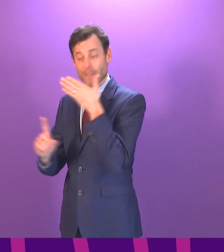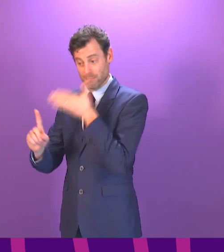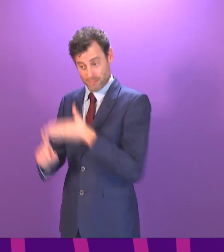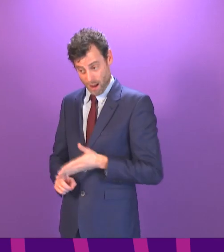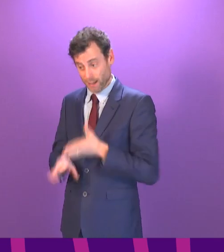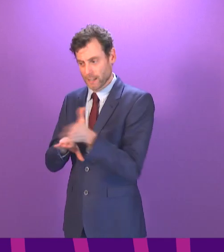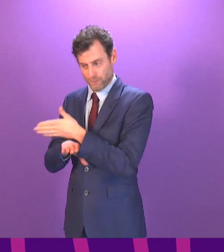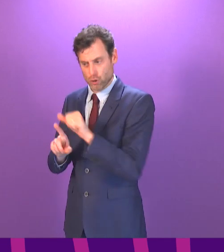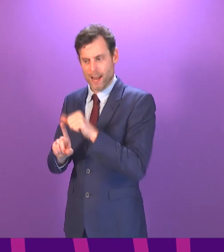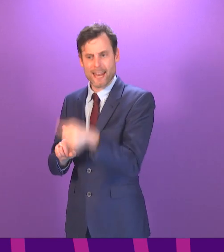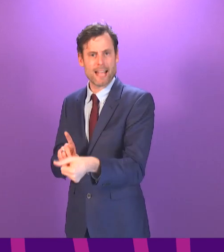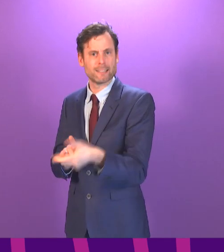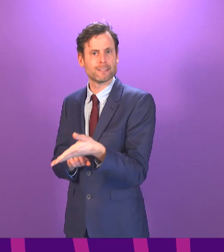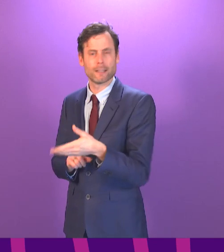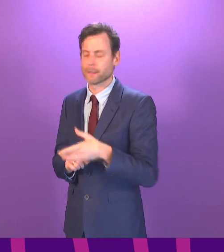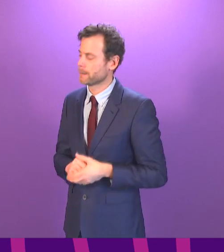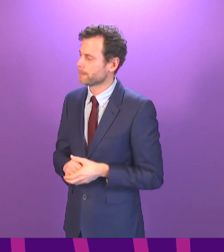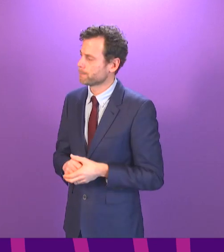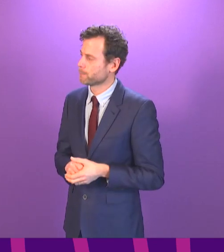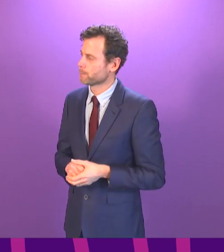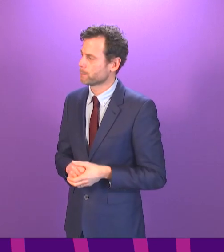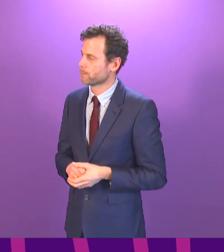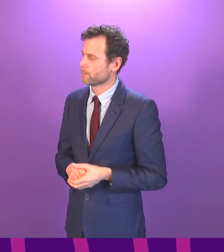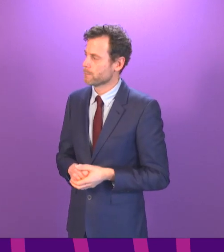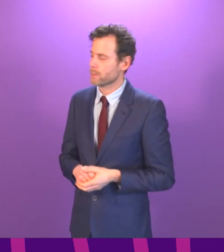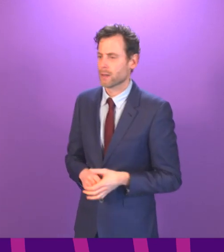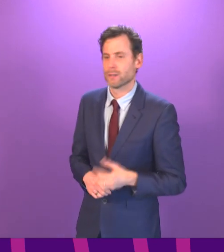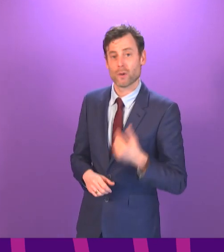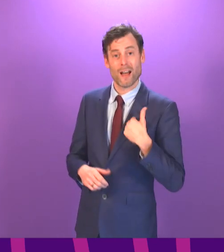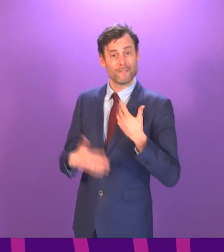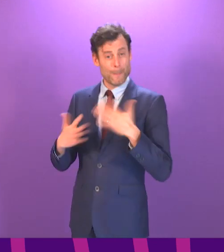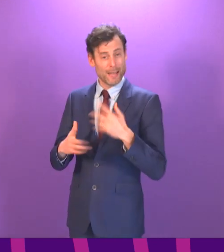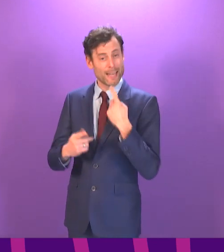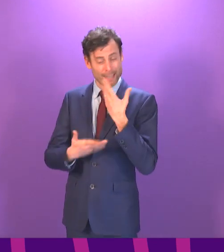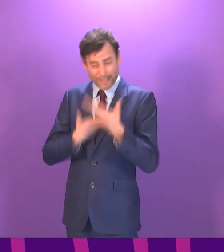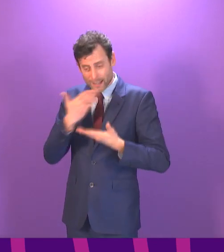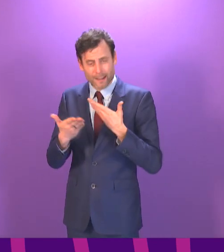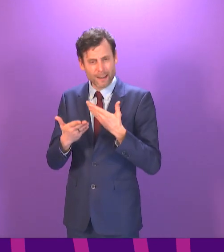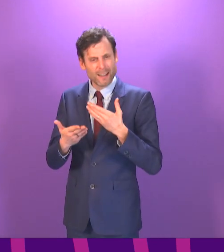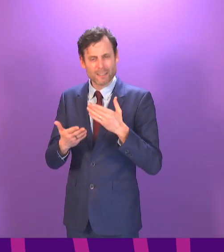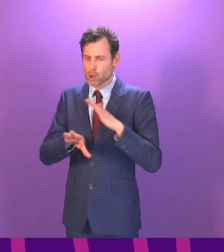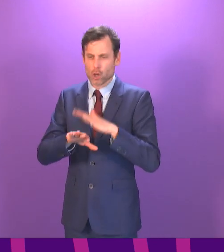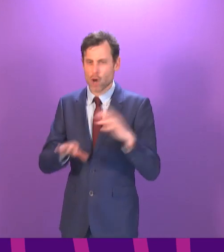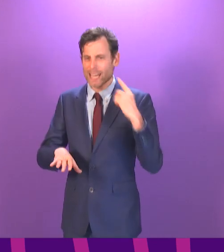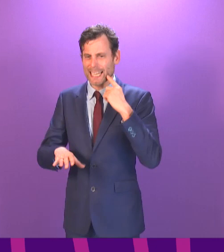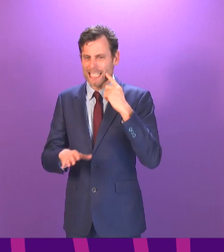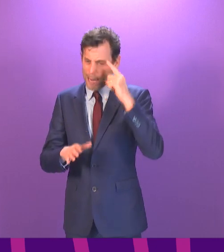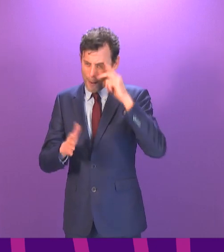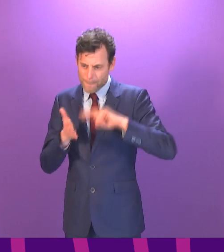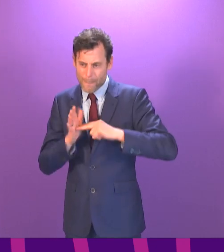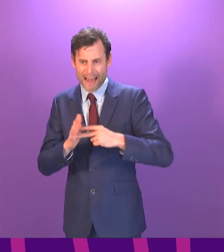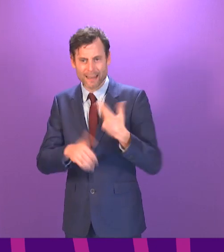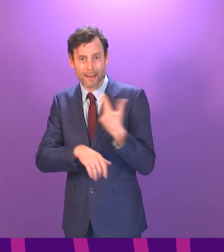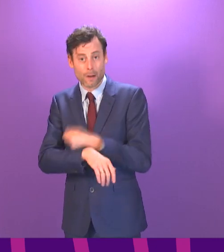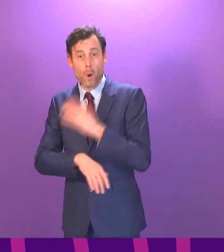I have set out some of the issues that we are grappling with here before and I know people understand these. In the early phase